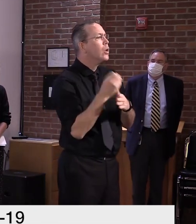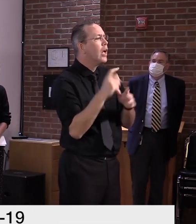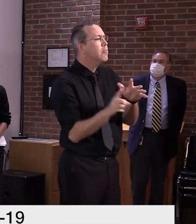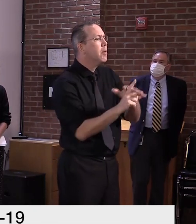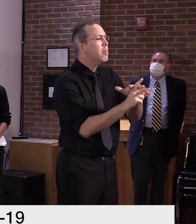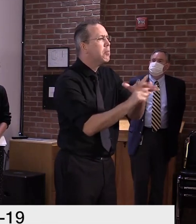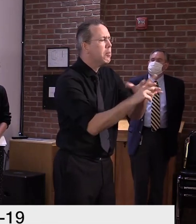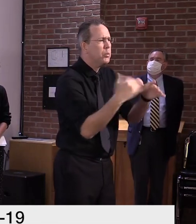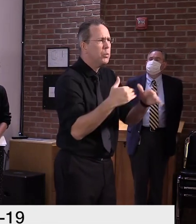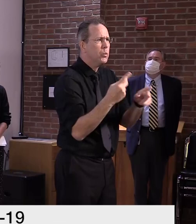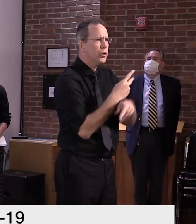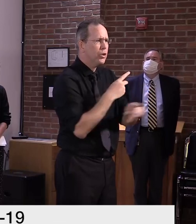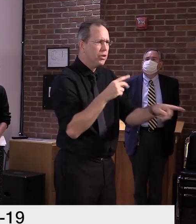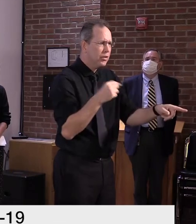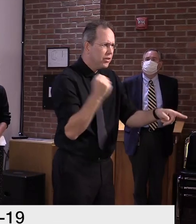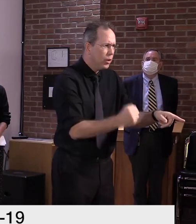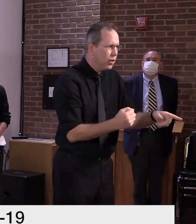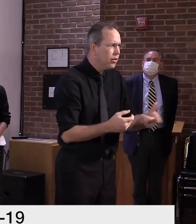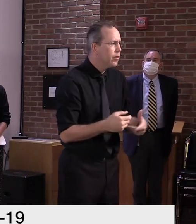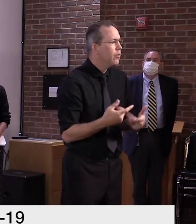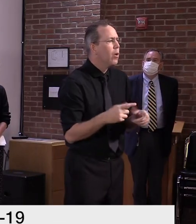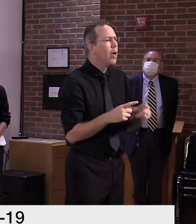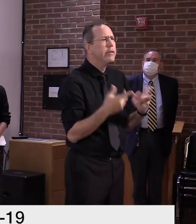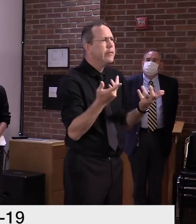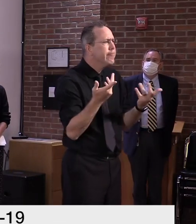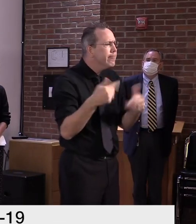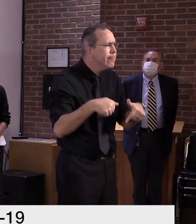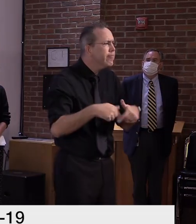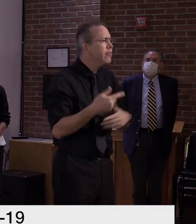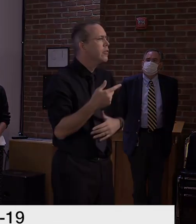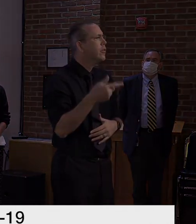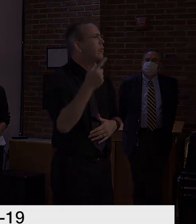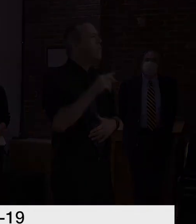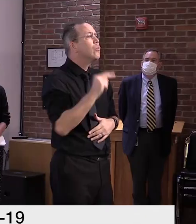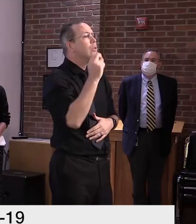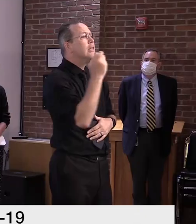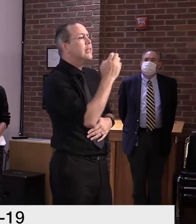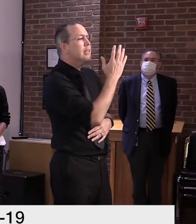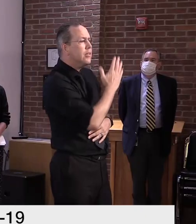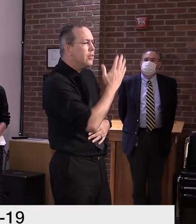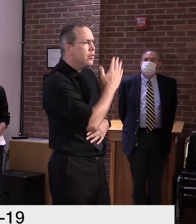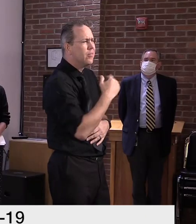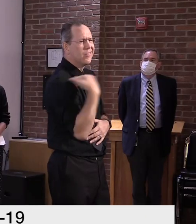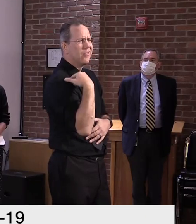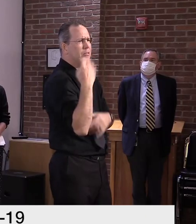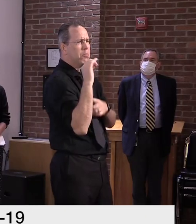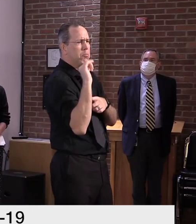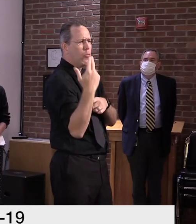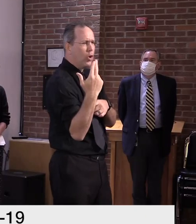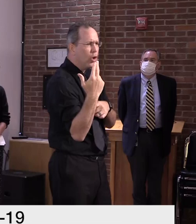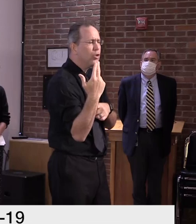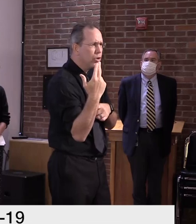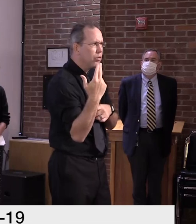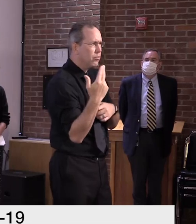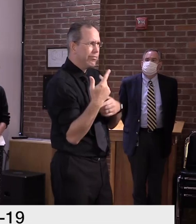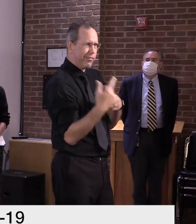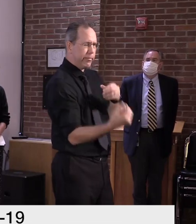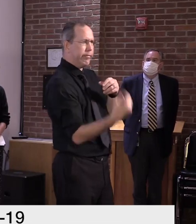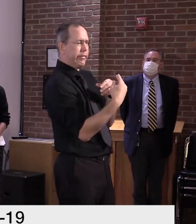the totals we saw here in the Northeast in March and in April. But we're also seeing growth in the Midwest and the West,